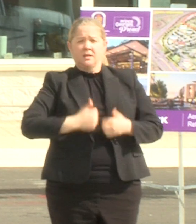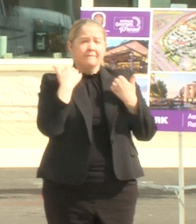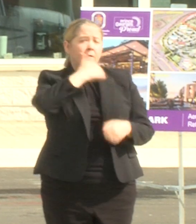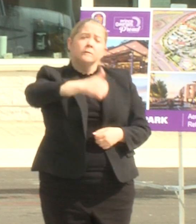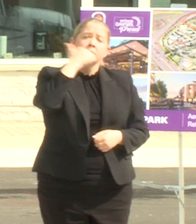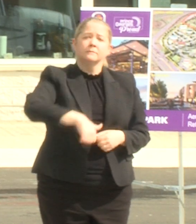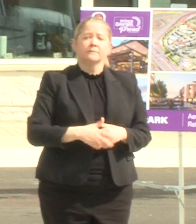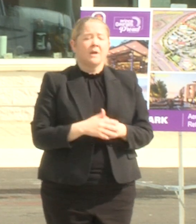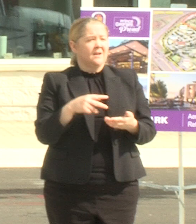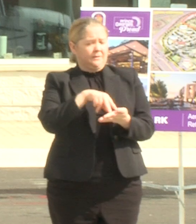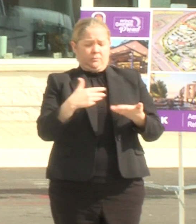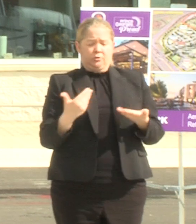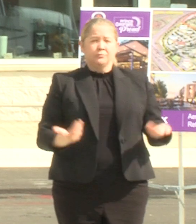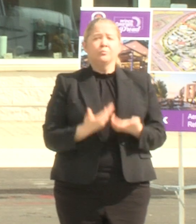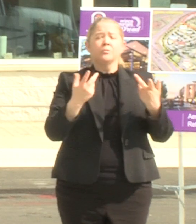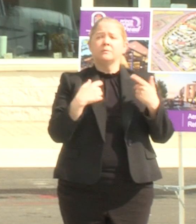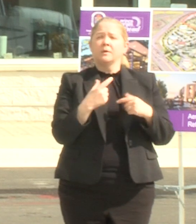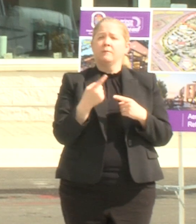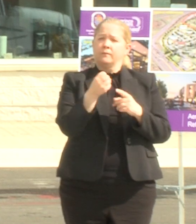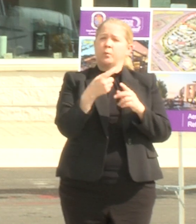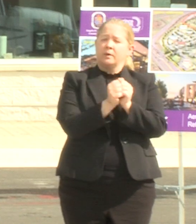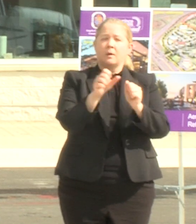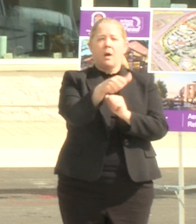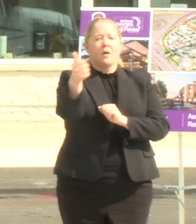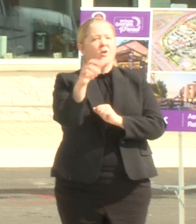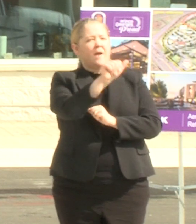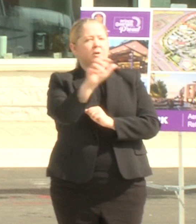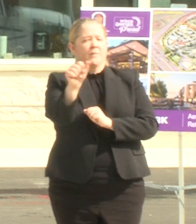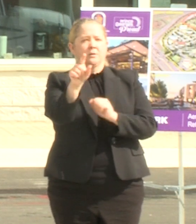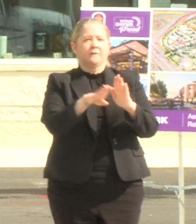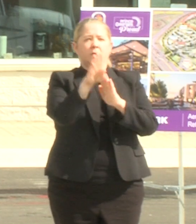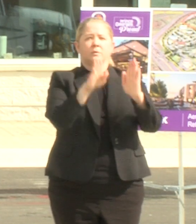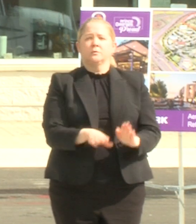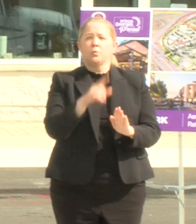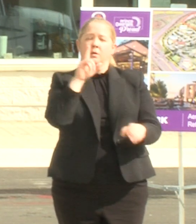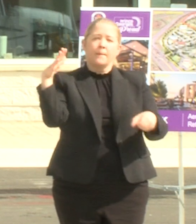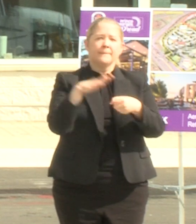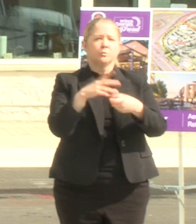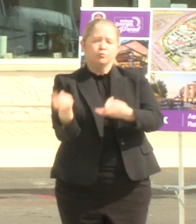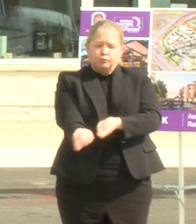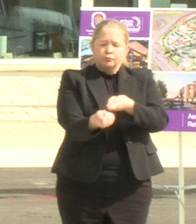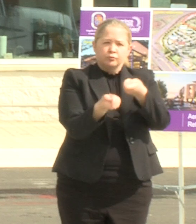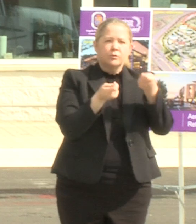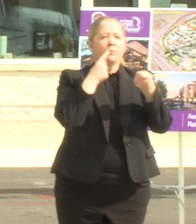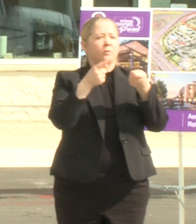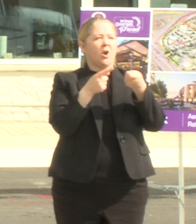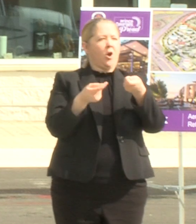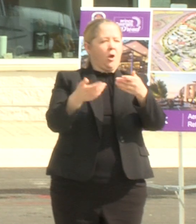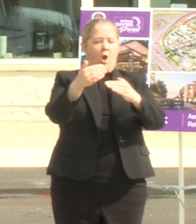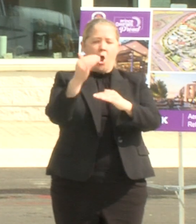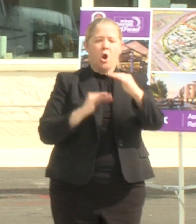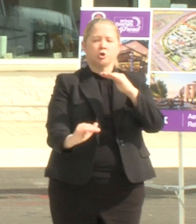standing here today amongst other african-american developers who are committed to uplifting underserved communities makes me